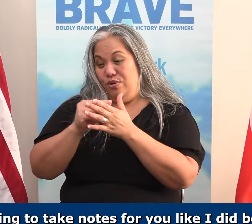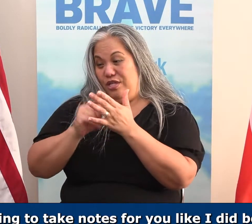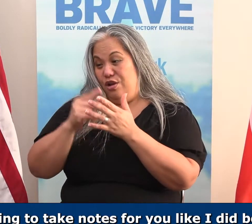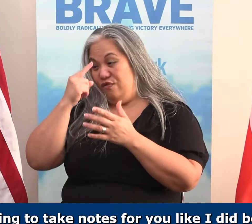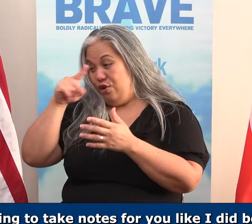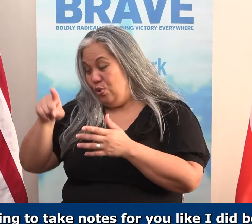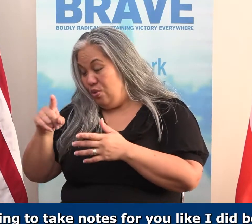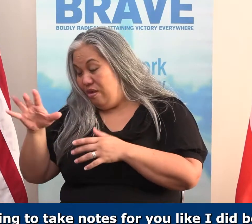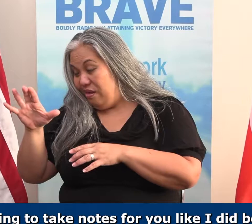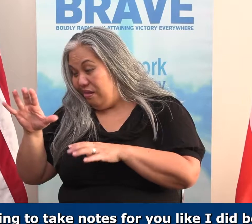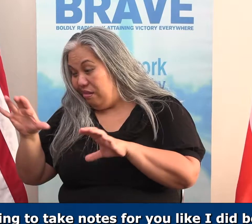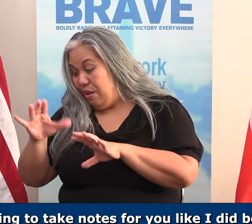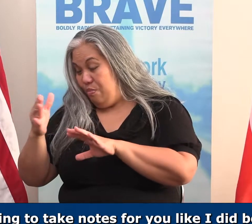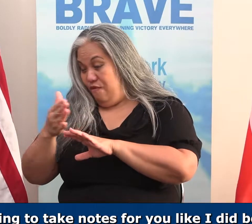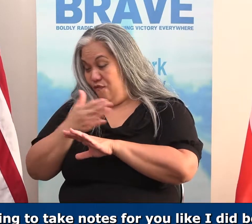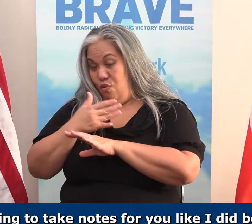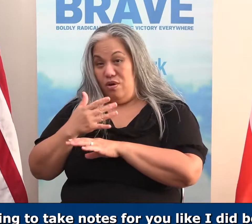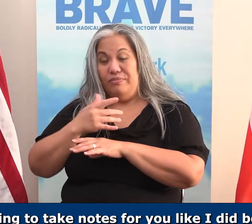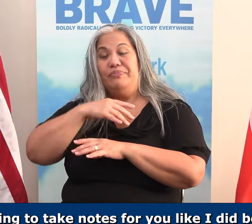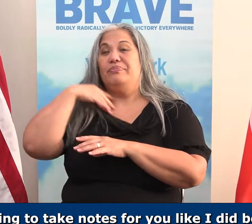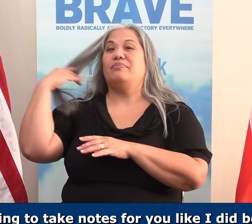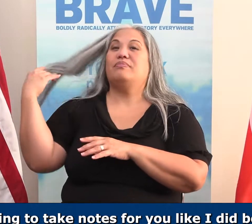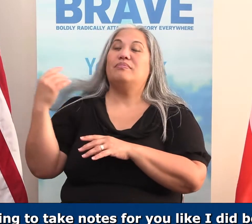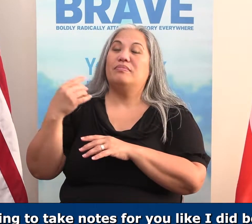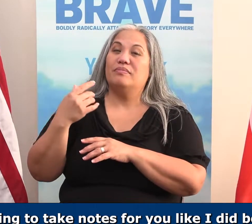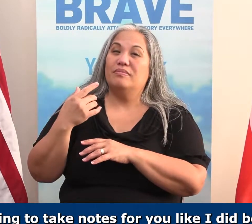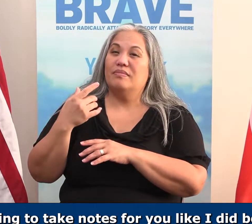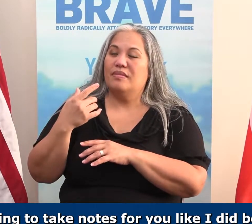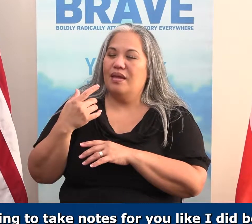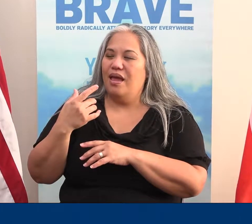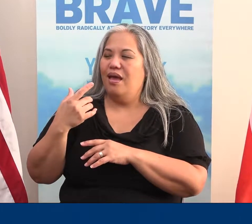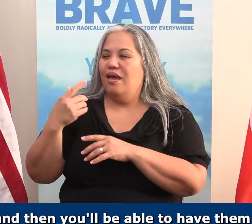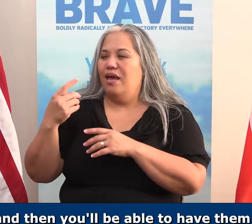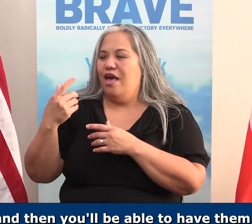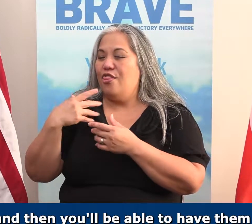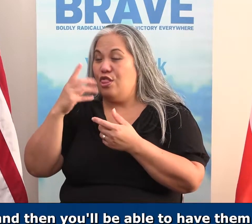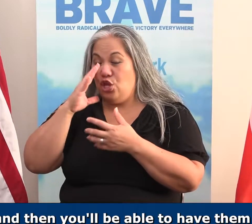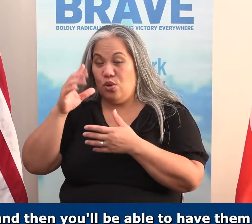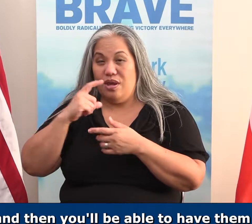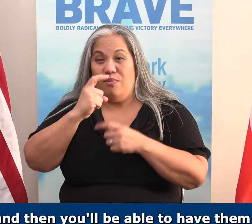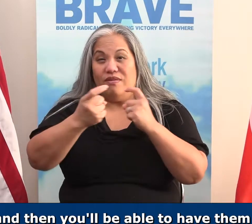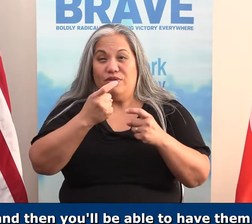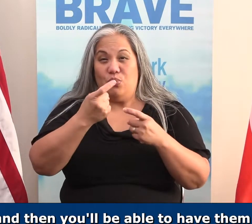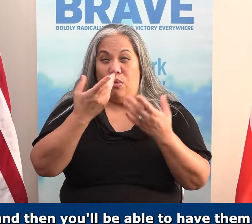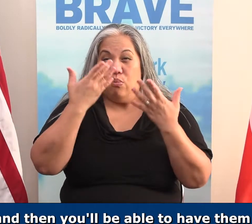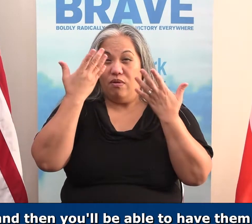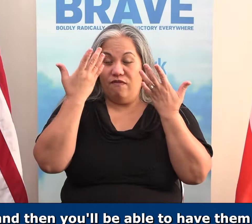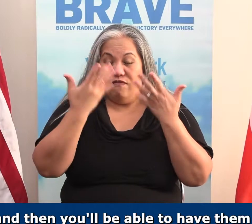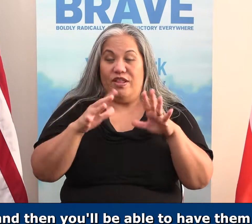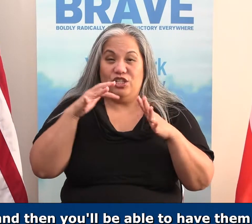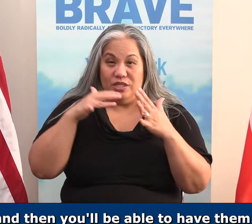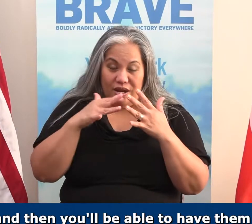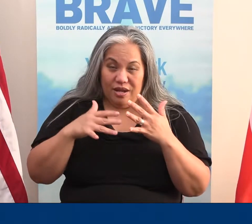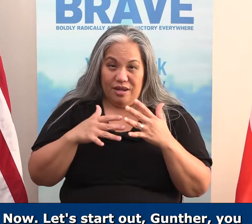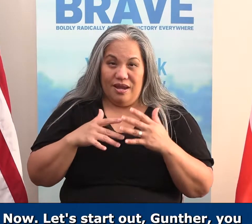notes for you like I did before, and I'll note the Scriptures, a few little notes aside, and then you'll be able to have them when we close on out. Now,